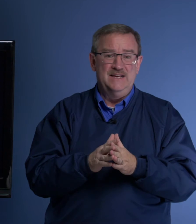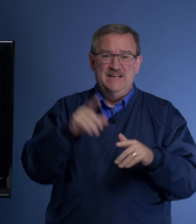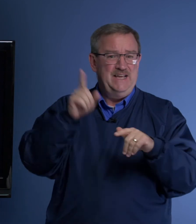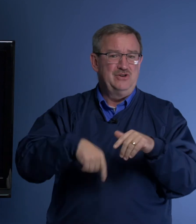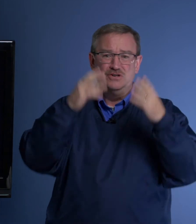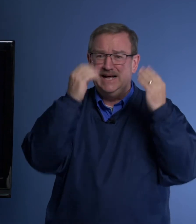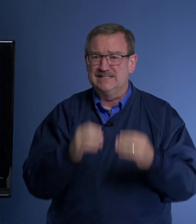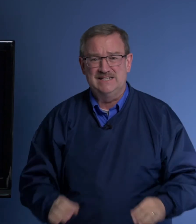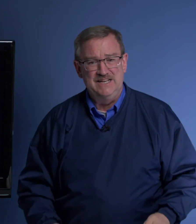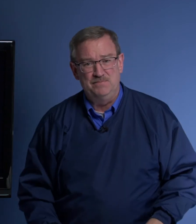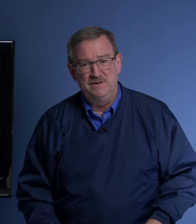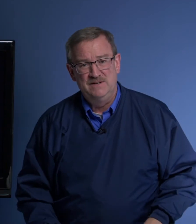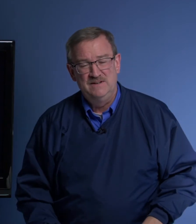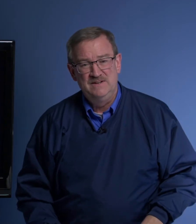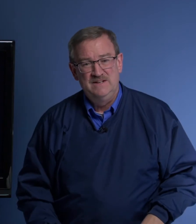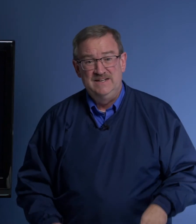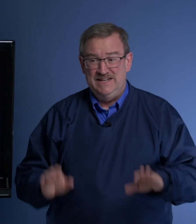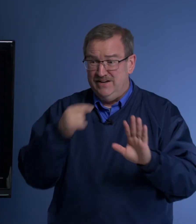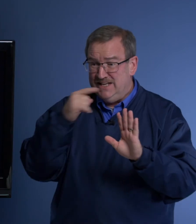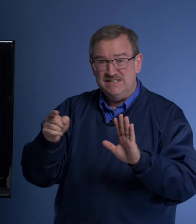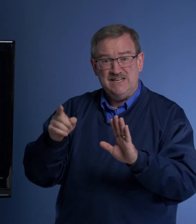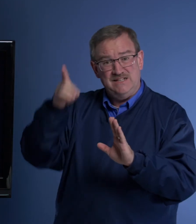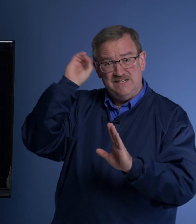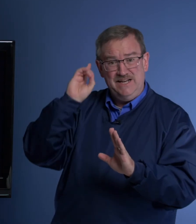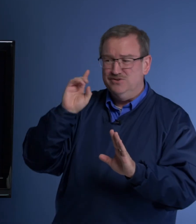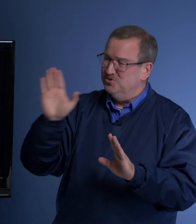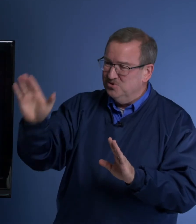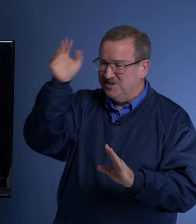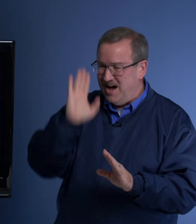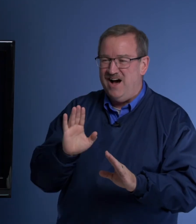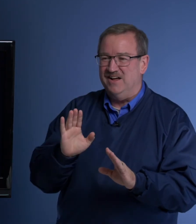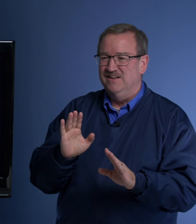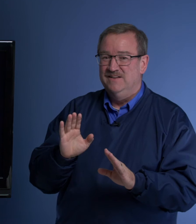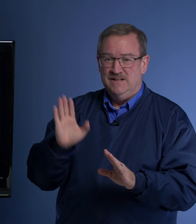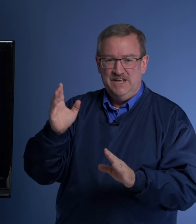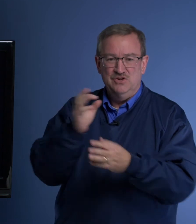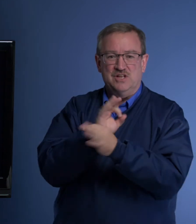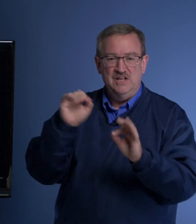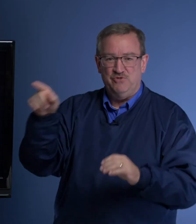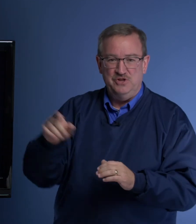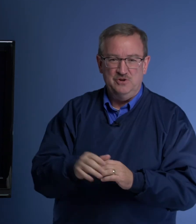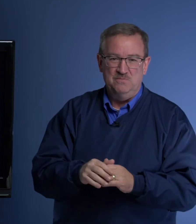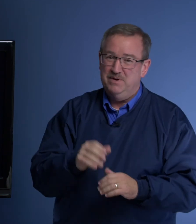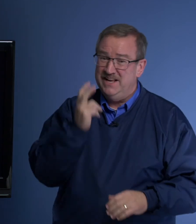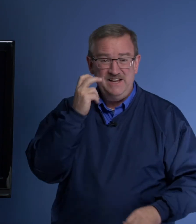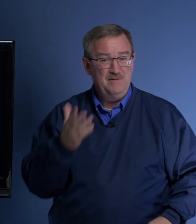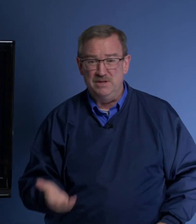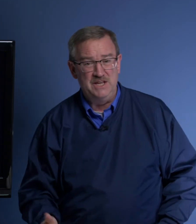He could not sleep. Now he had said to Daniel, your God, he'll deliver you. But he didn't believe